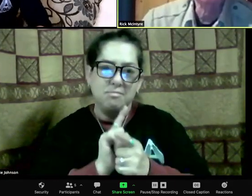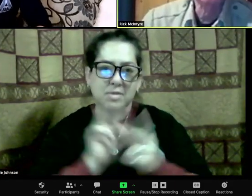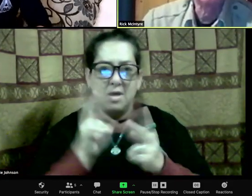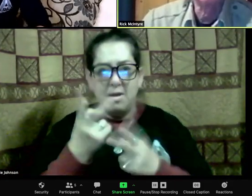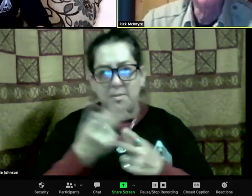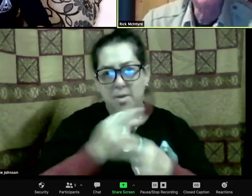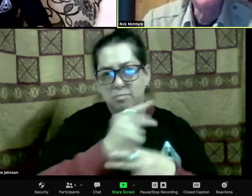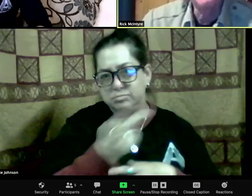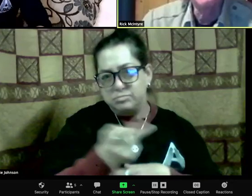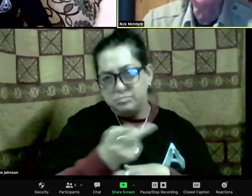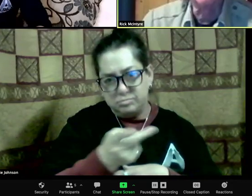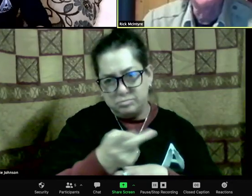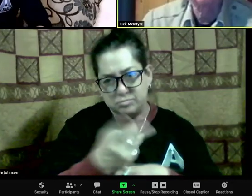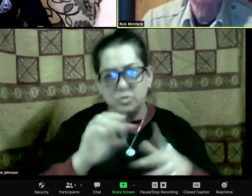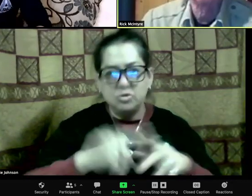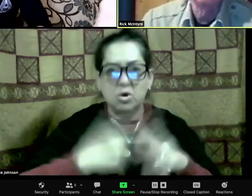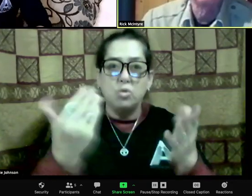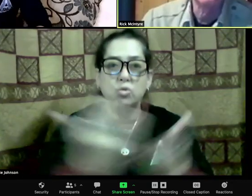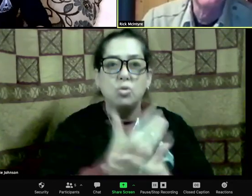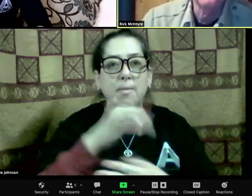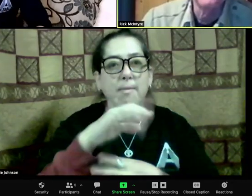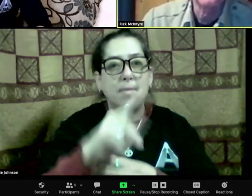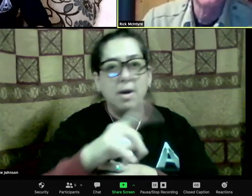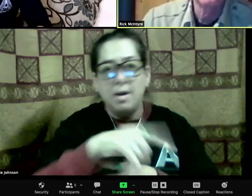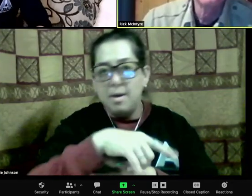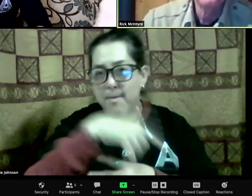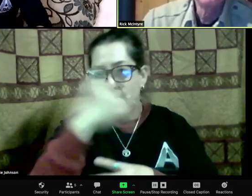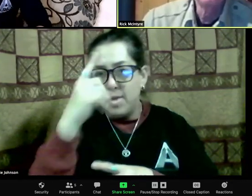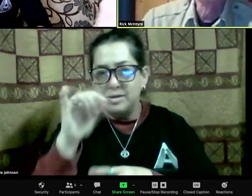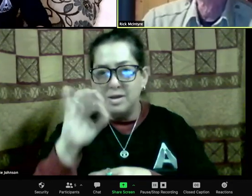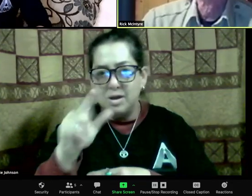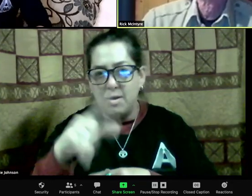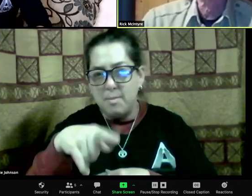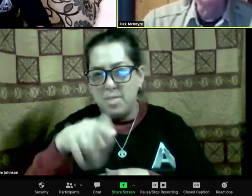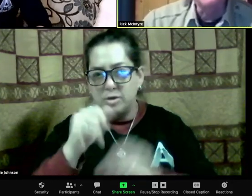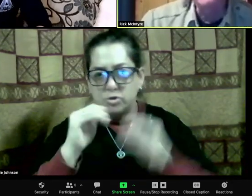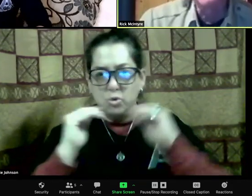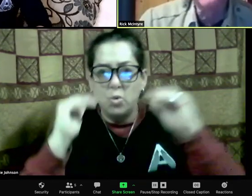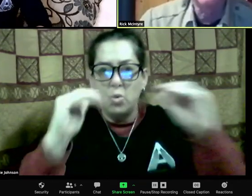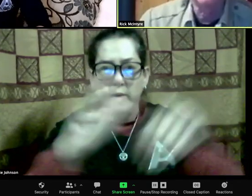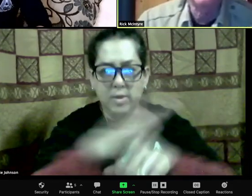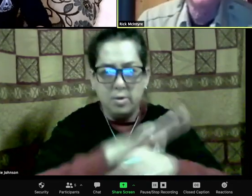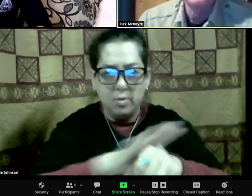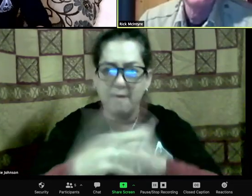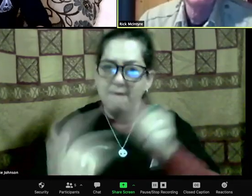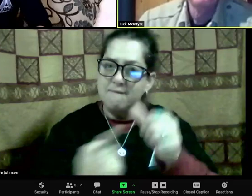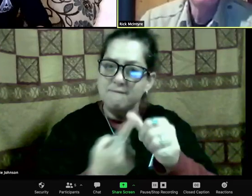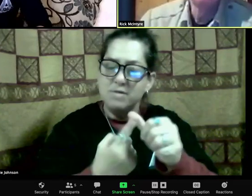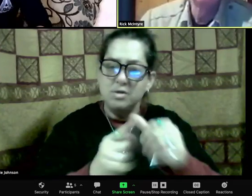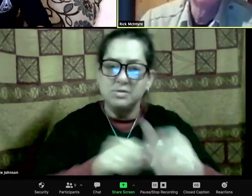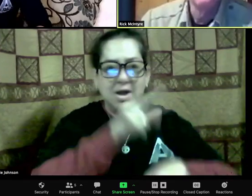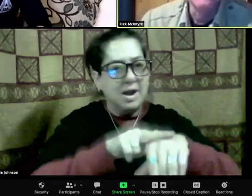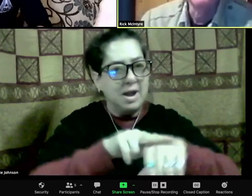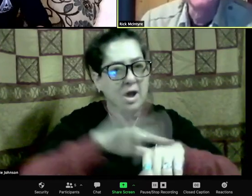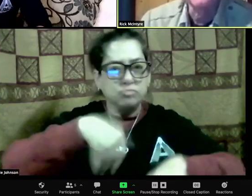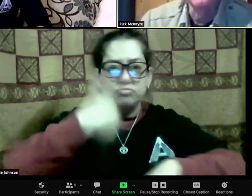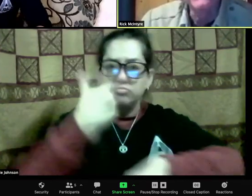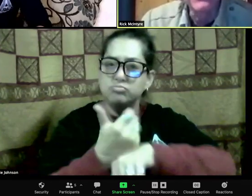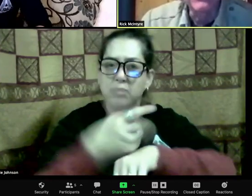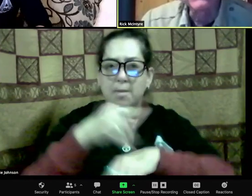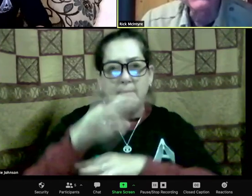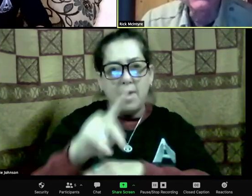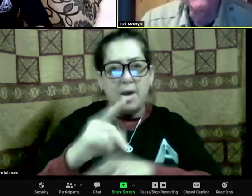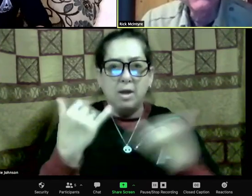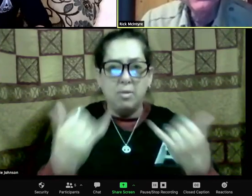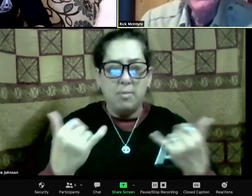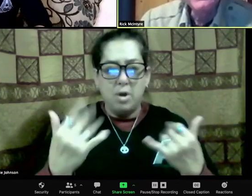meet each other for the first time. Initially, they're kind of wary of each other, like two dogs that don't know each other. And then they start doing